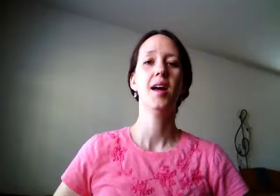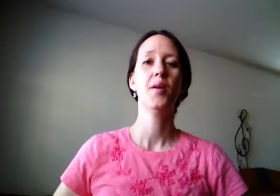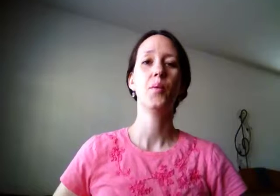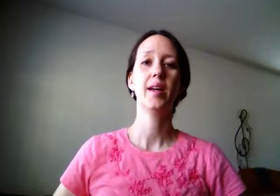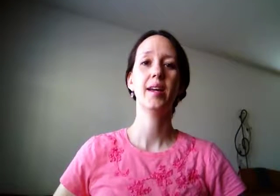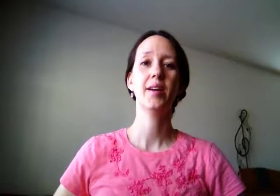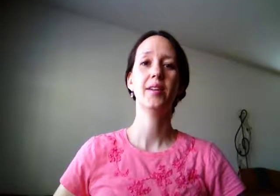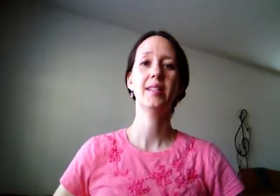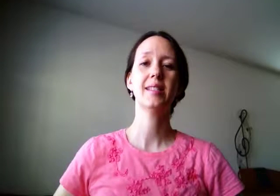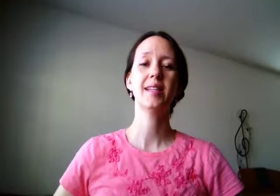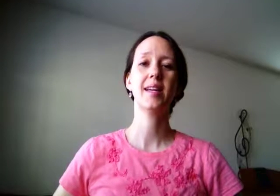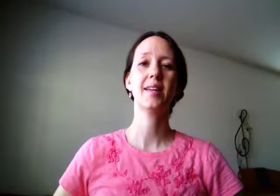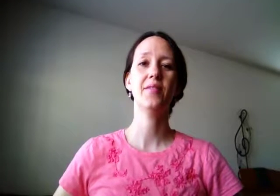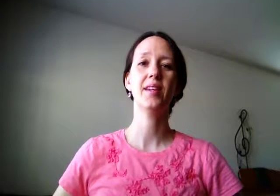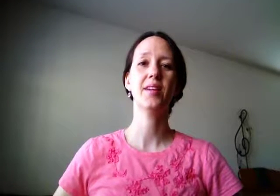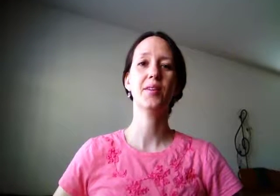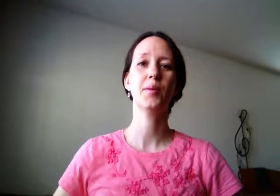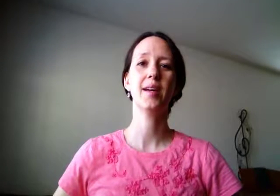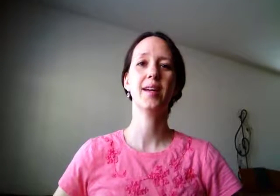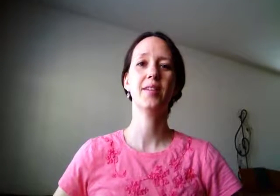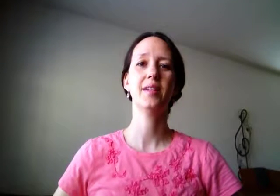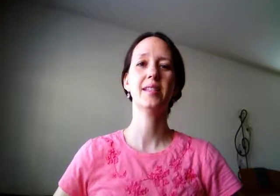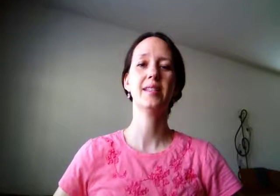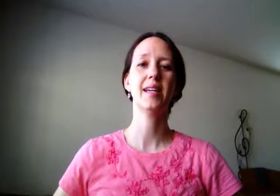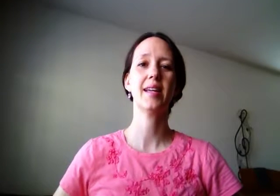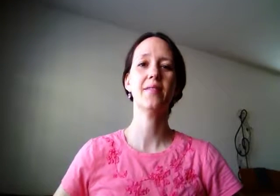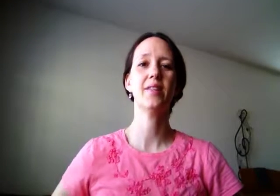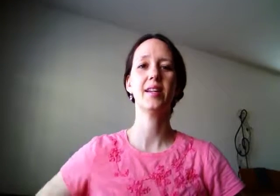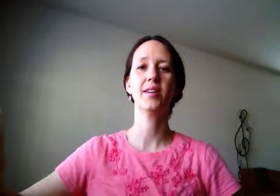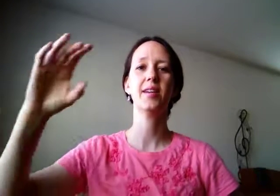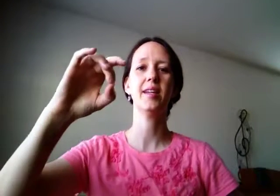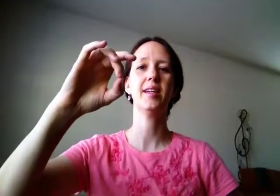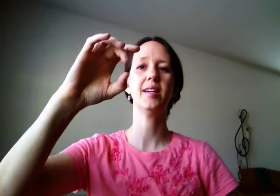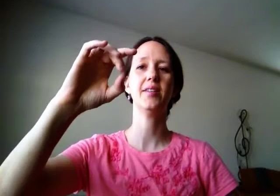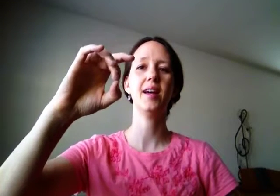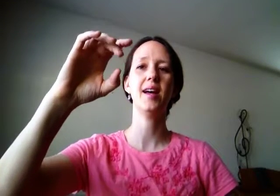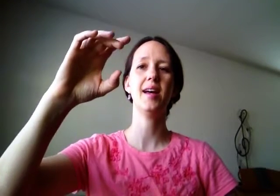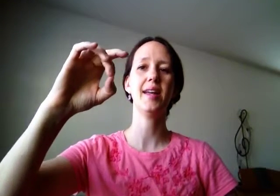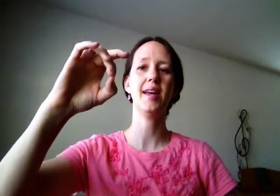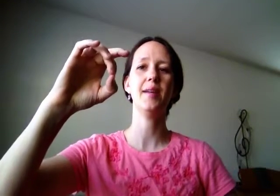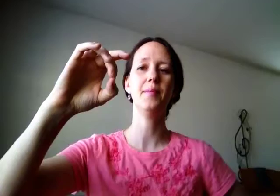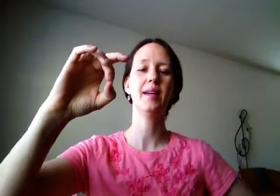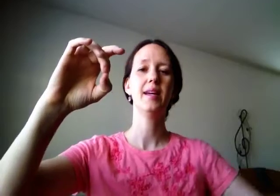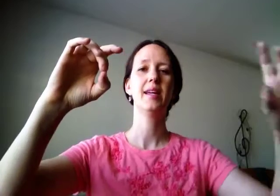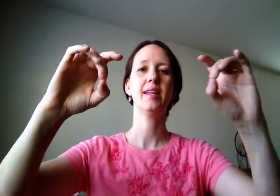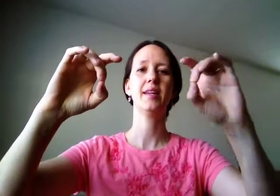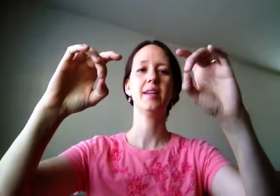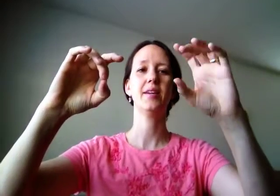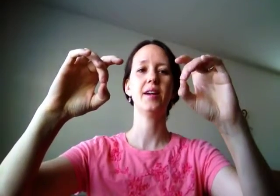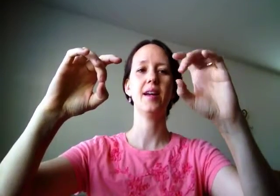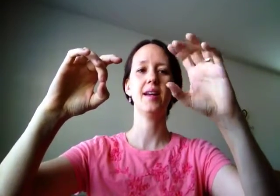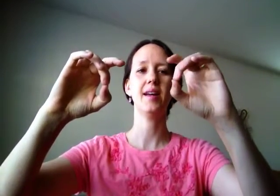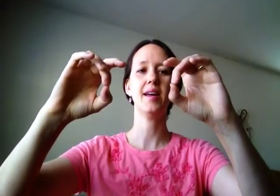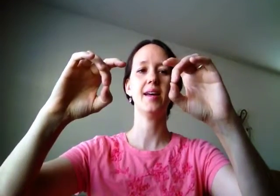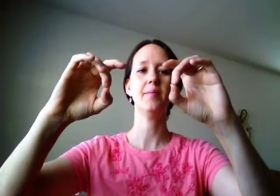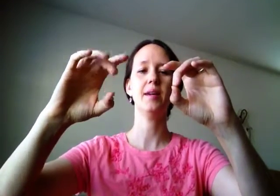Where is second finger? Where is second finger? Here I am. Here I am.